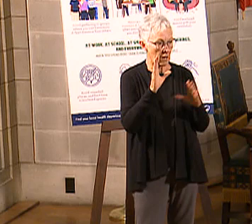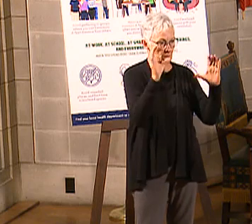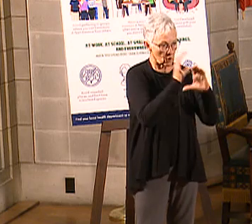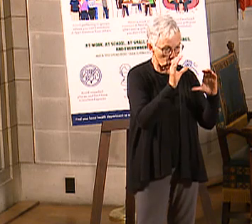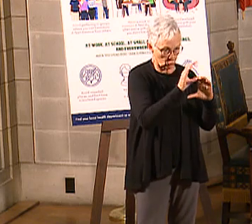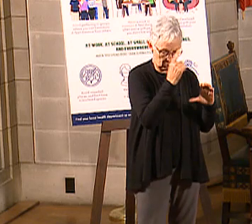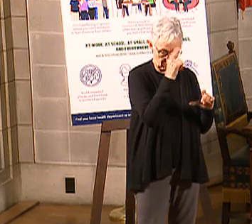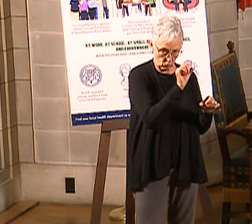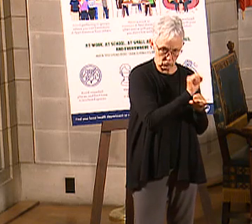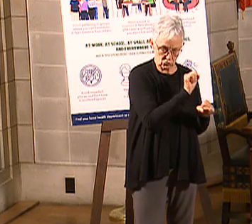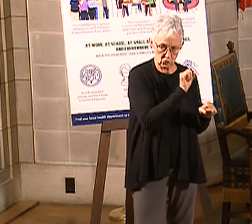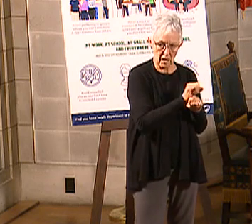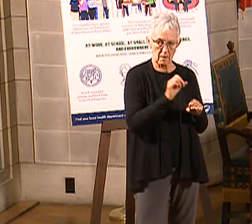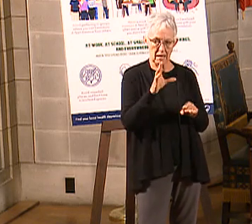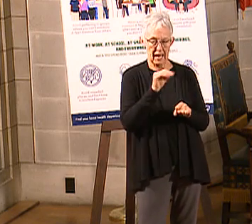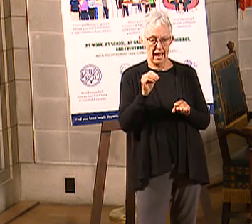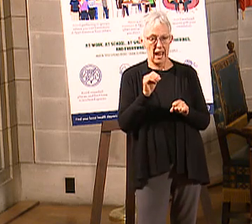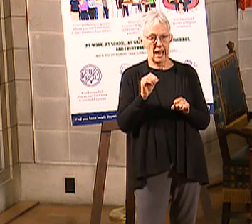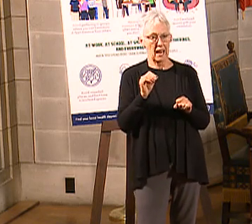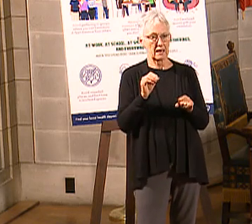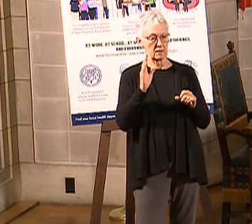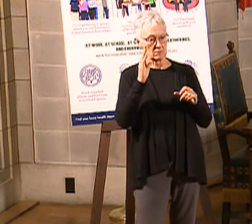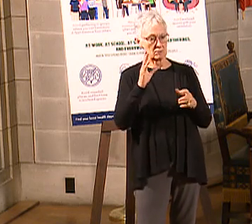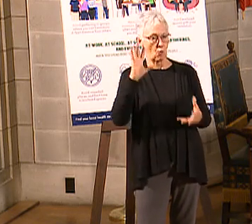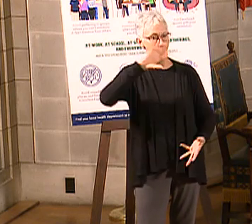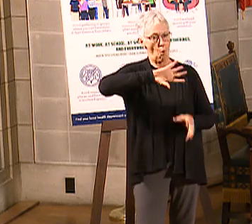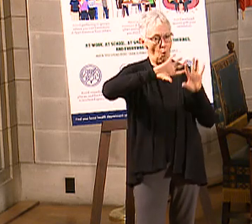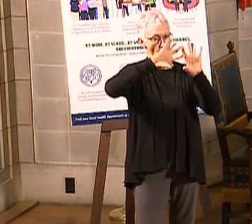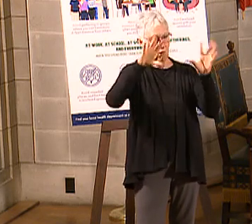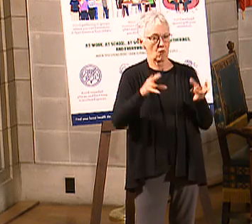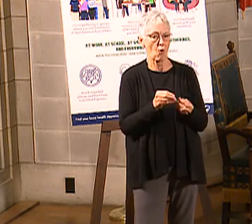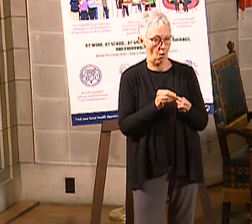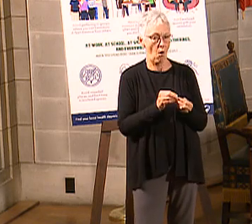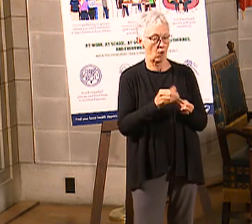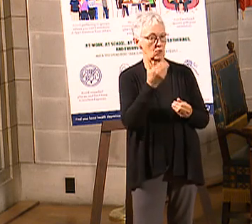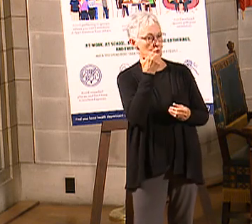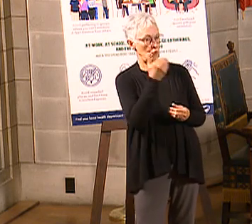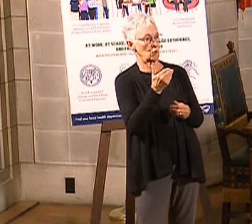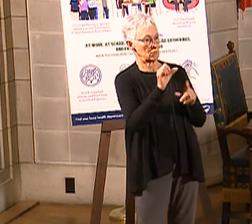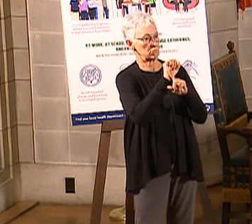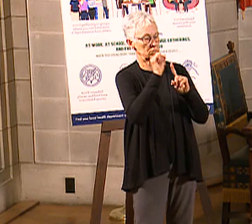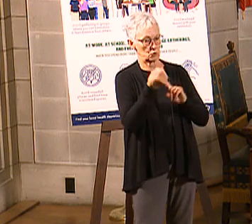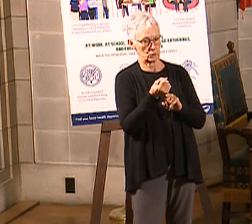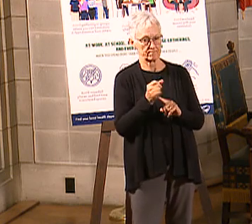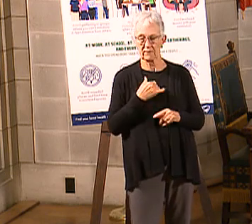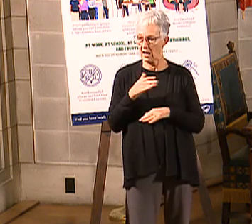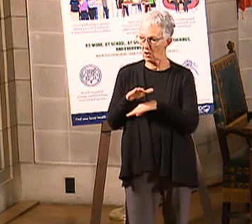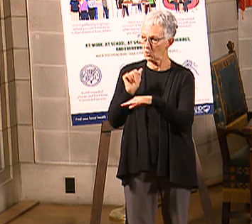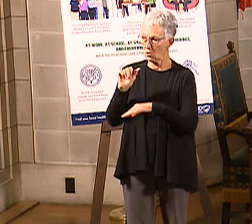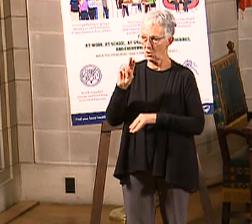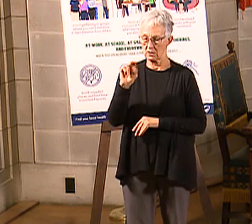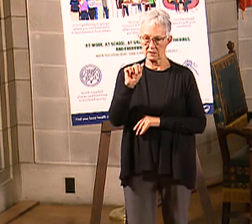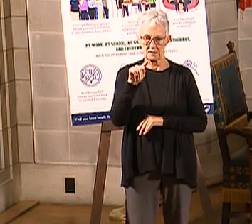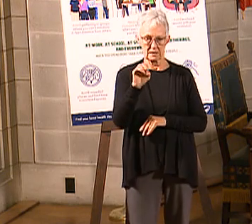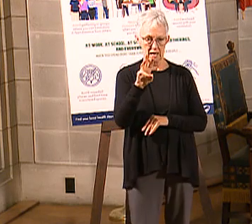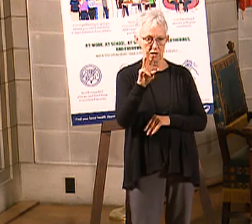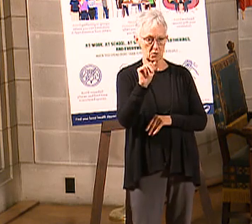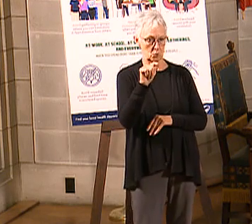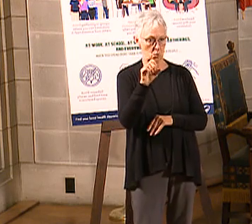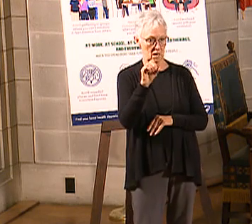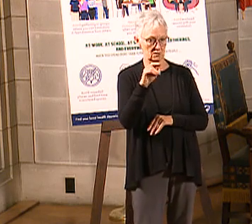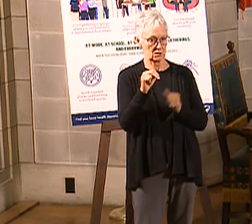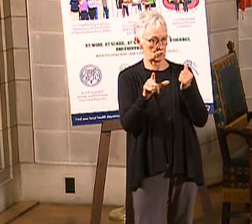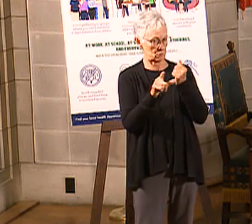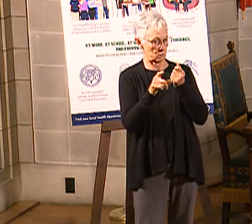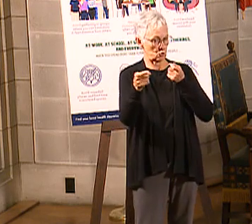also an overall well-being perspective. And so with that, I'm going to call Nate Watson up, who is our Deputy Director over Policy,